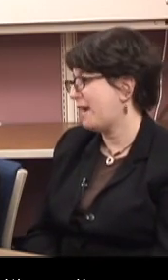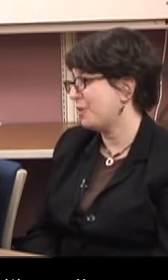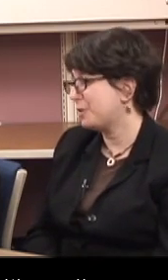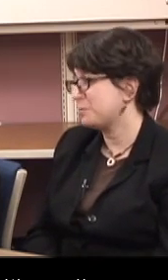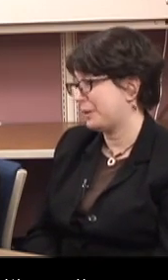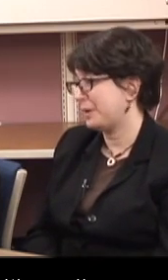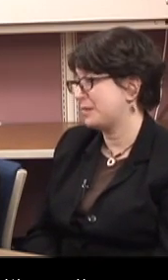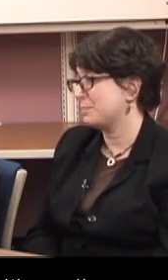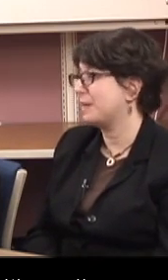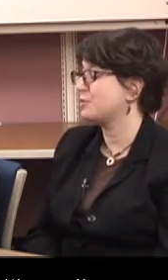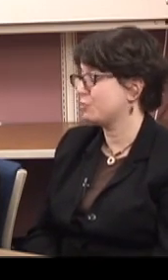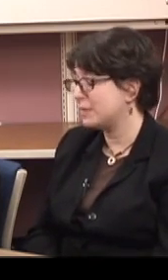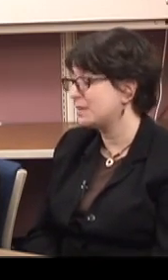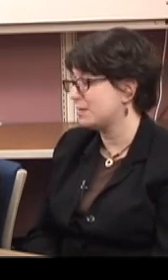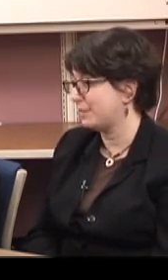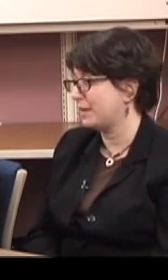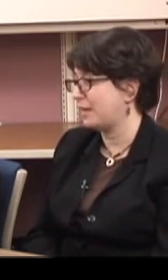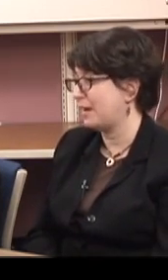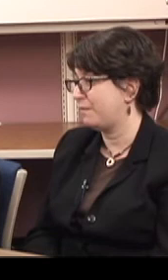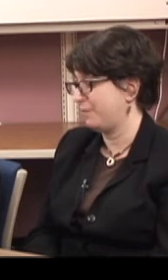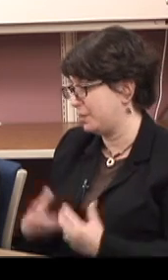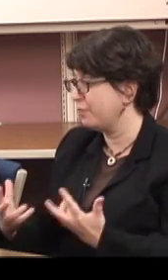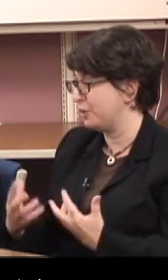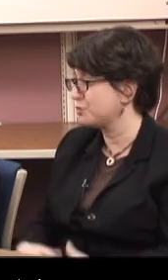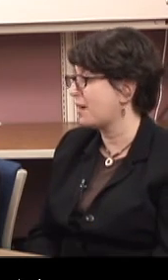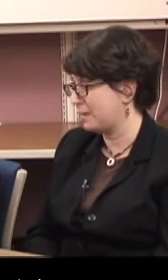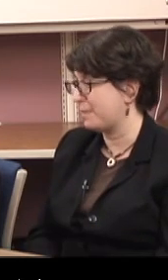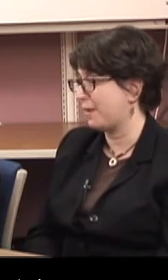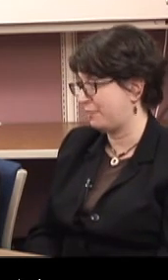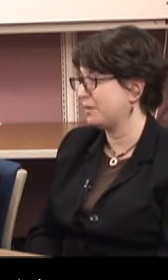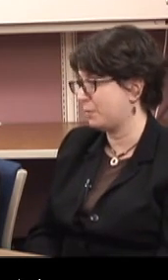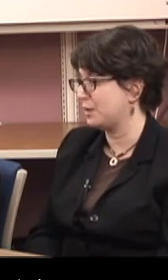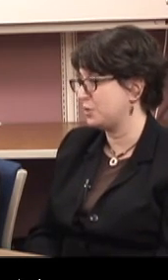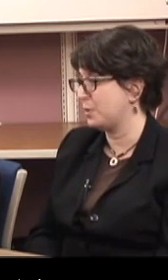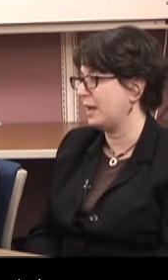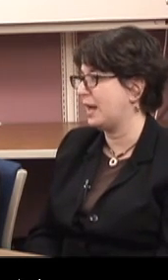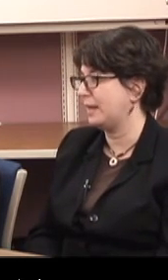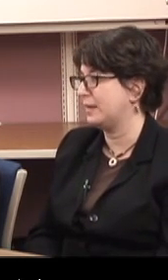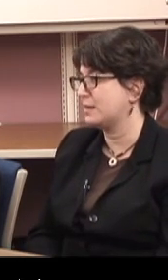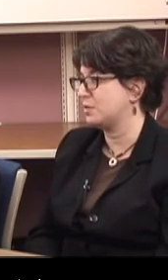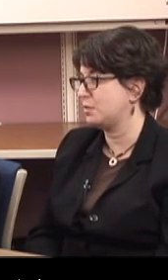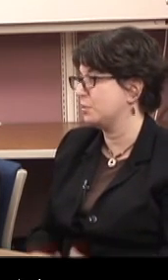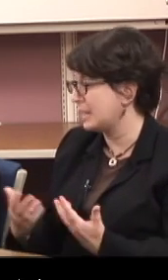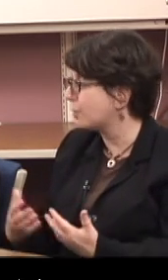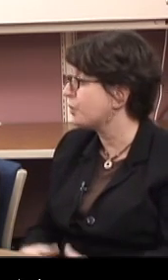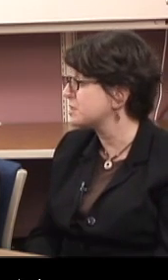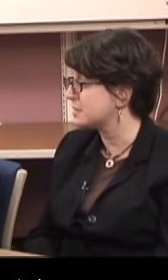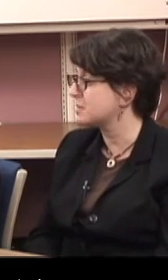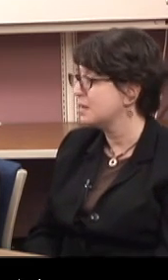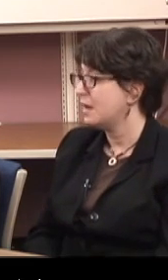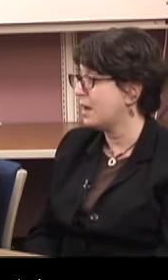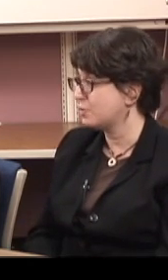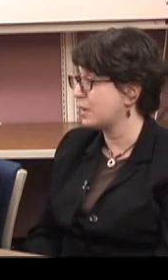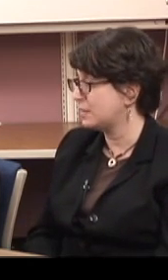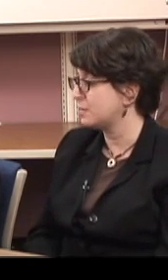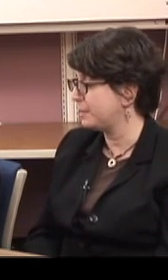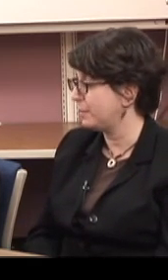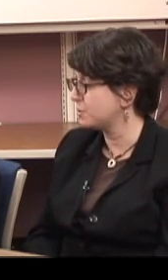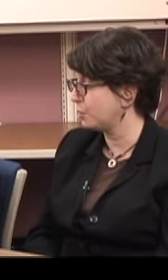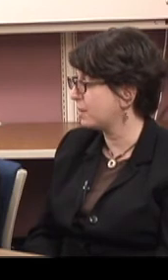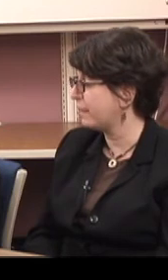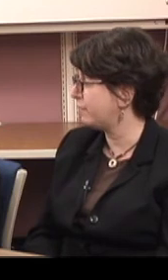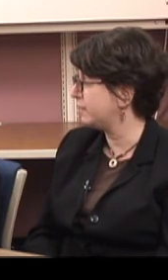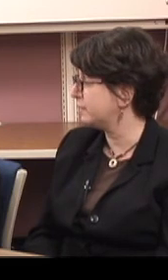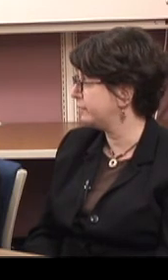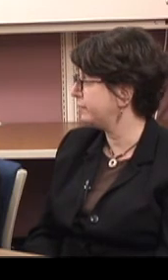No, I have no experience but it's really something that I feel very strongly about. I really want to do it and I'd like to take courses and train to